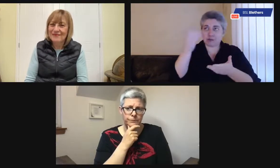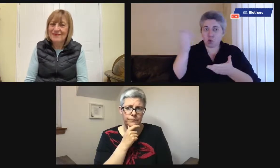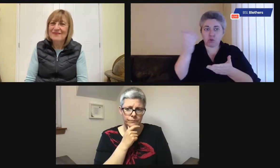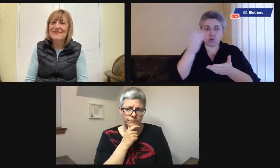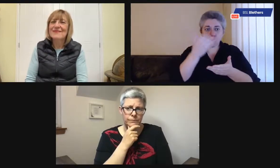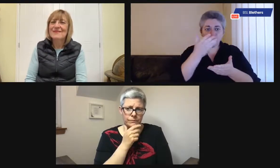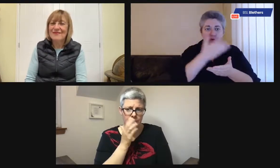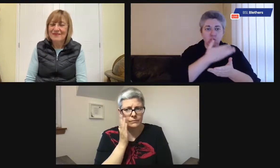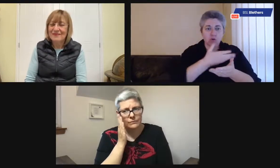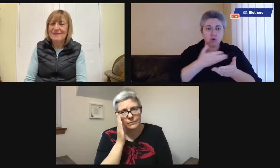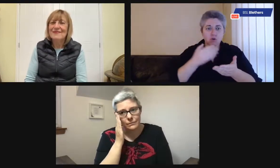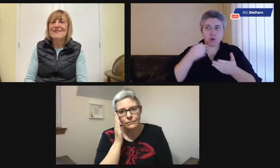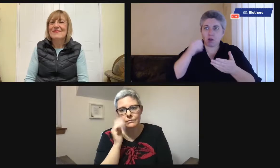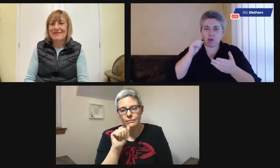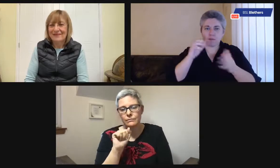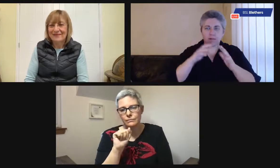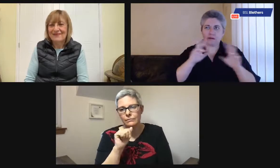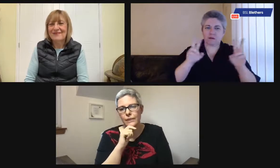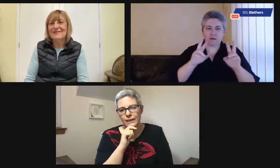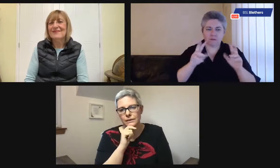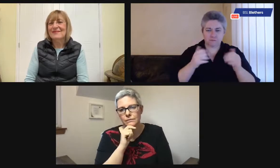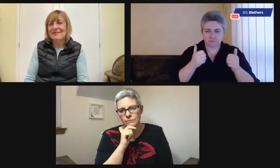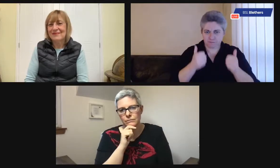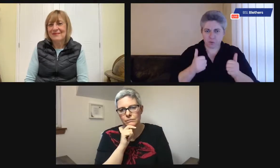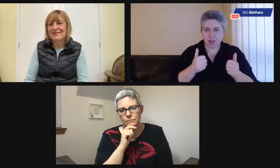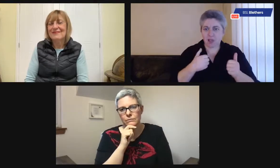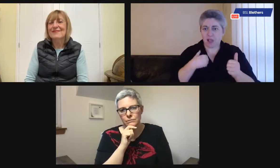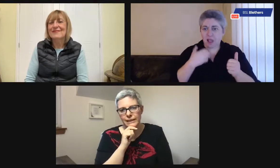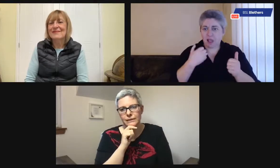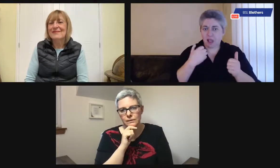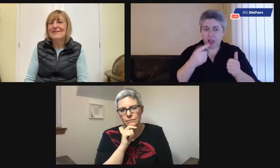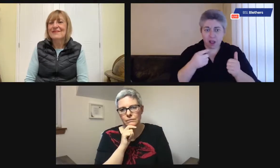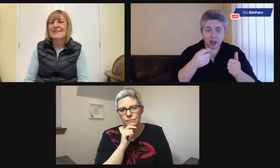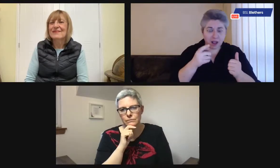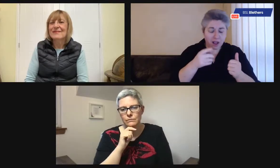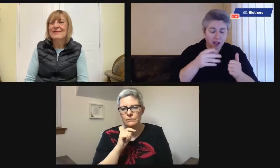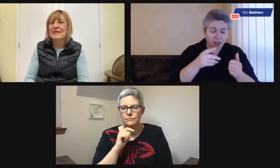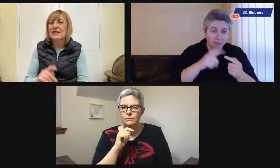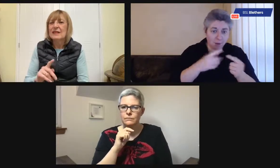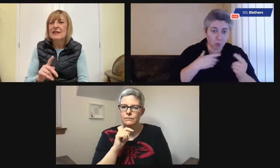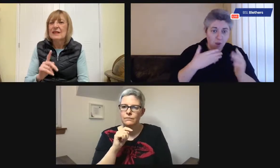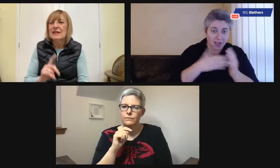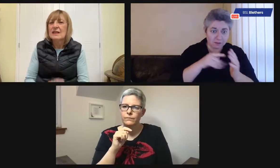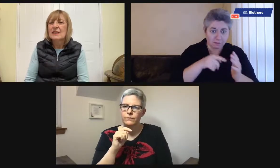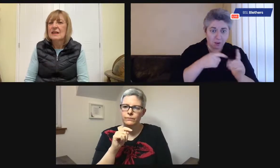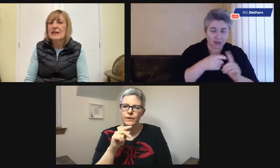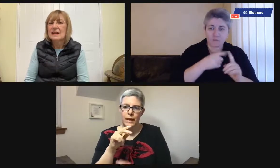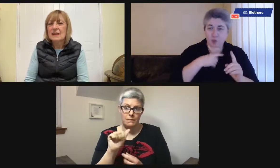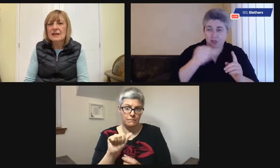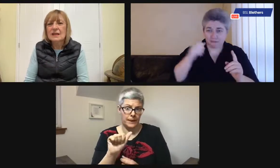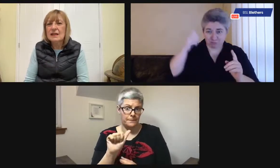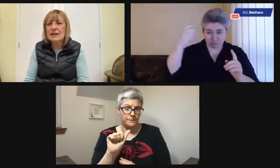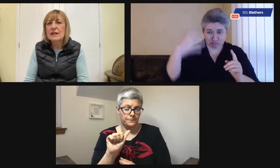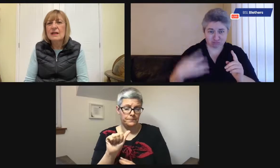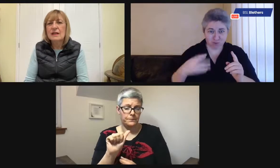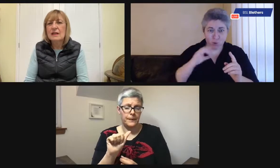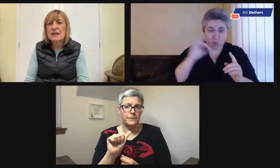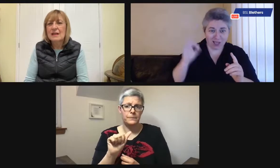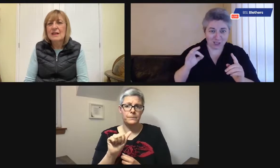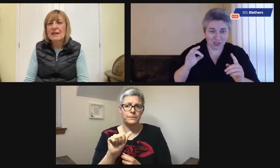much information. So as you're saying, if you're putting pictures on doors, don't add too many pictures. I think Emma wanted to